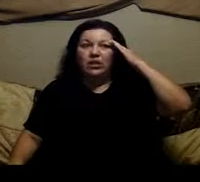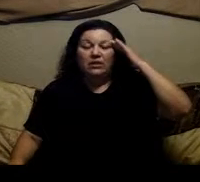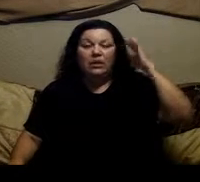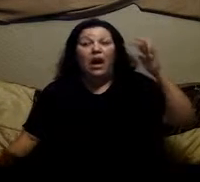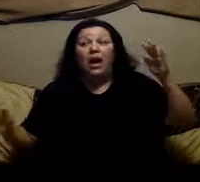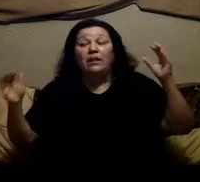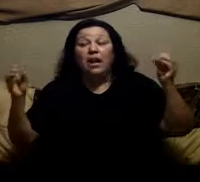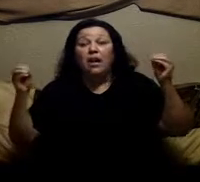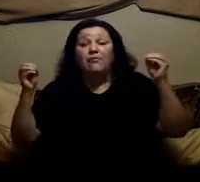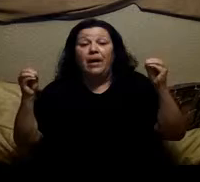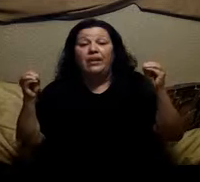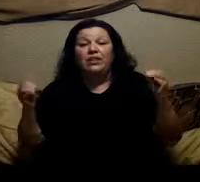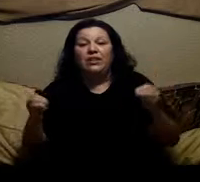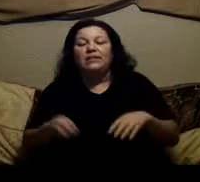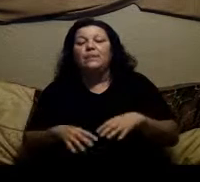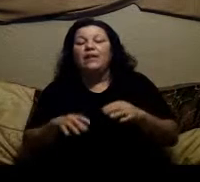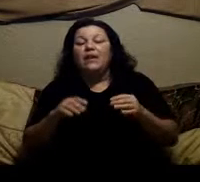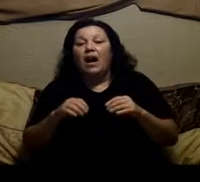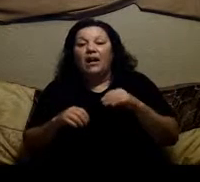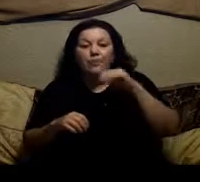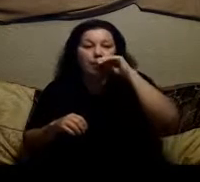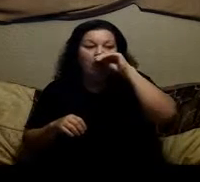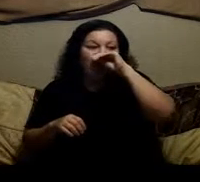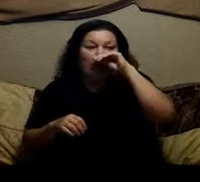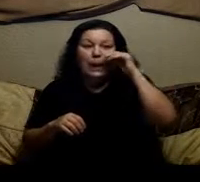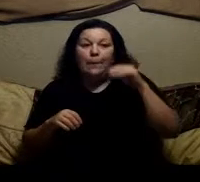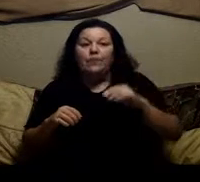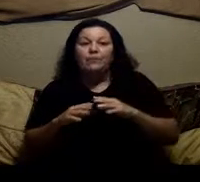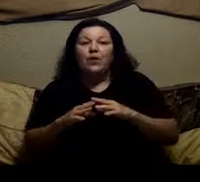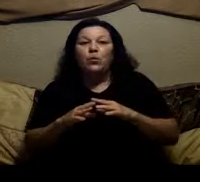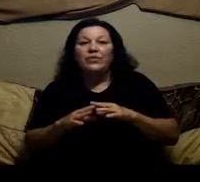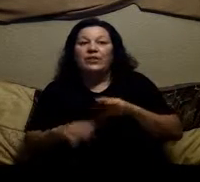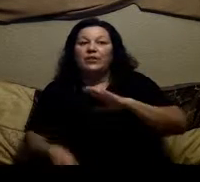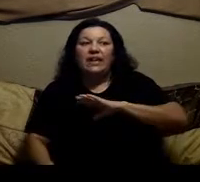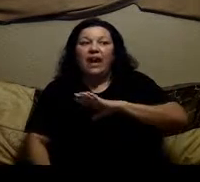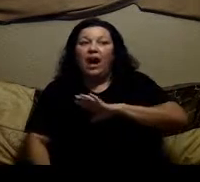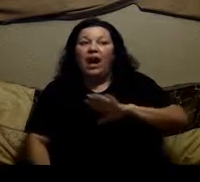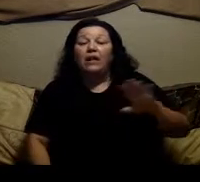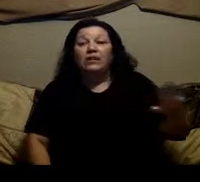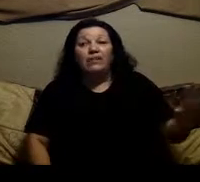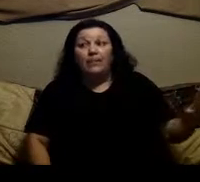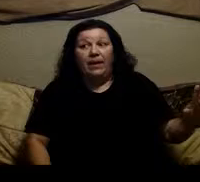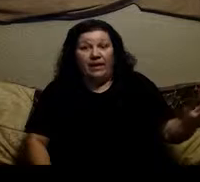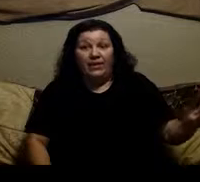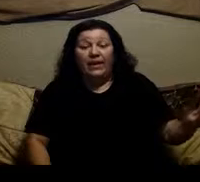up cheese i love my cheese i have people that um will sit there and say i'll give up anything